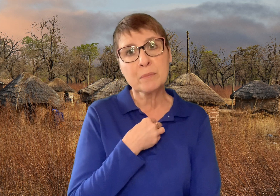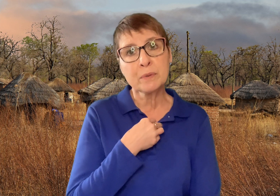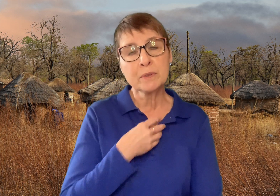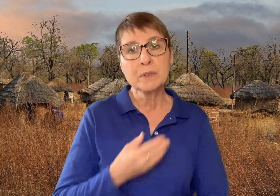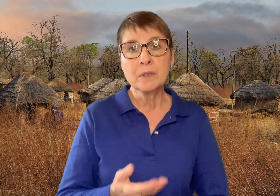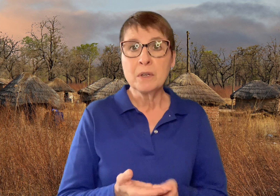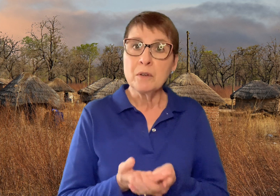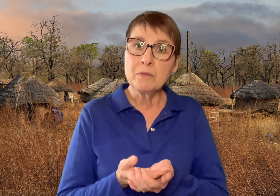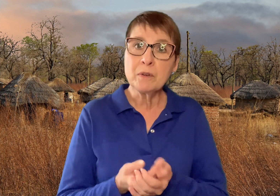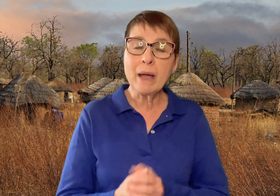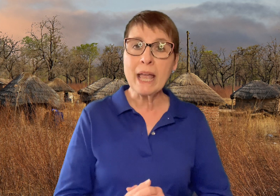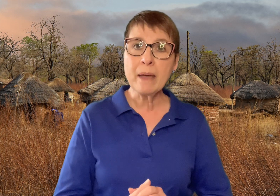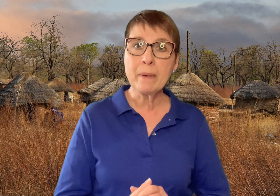for my eba.